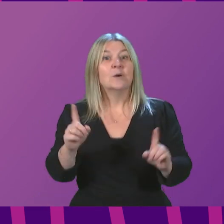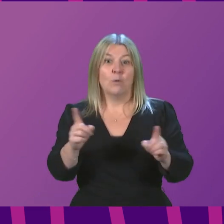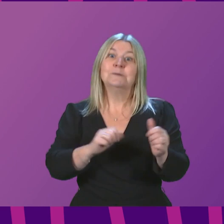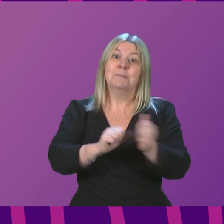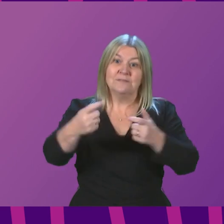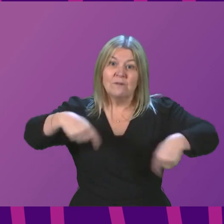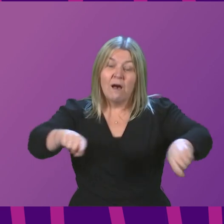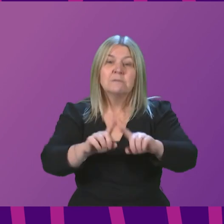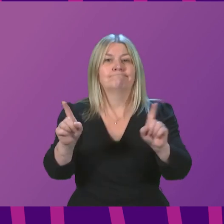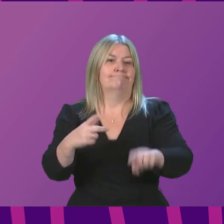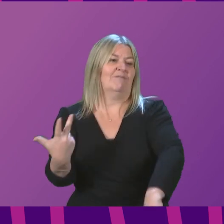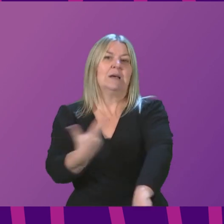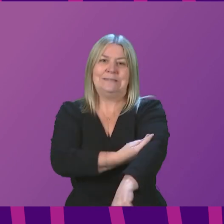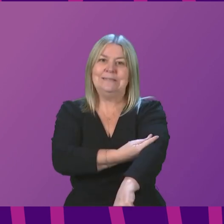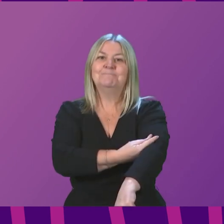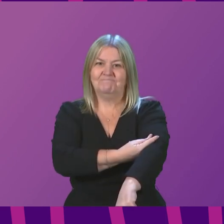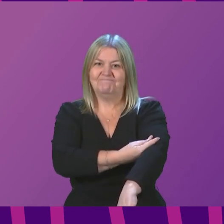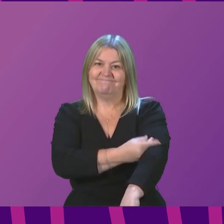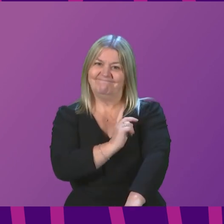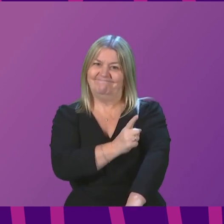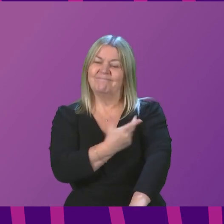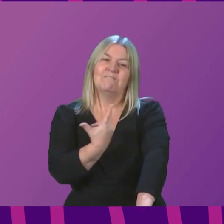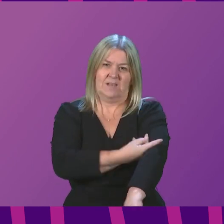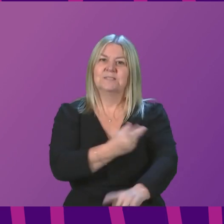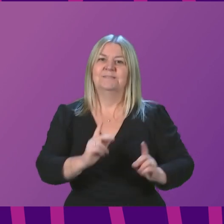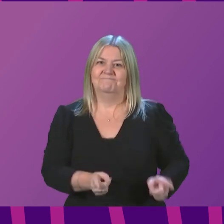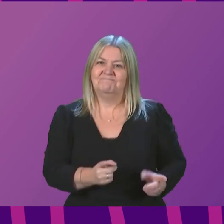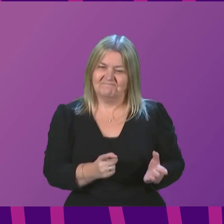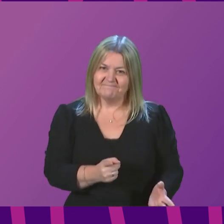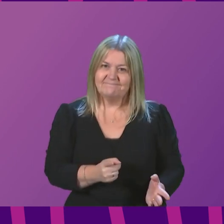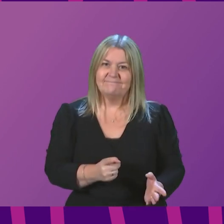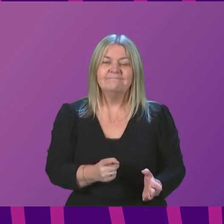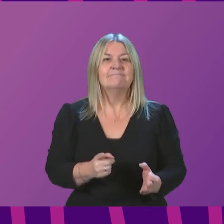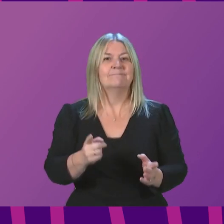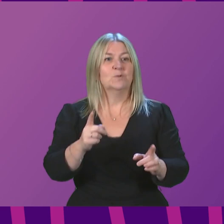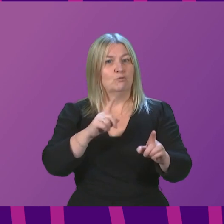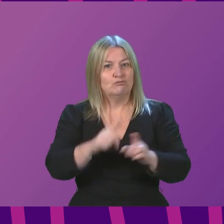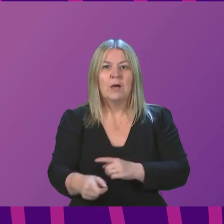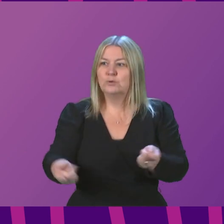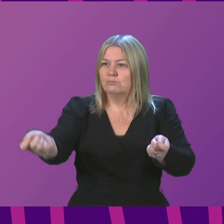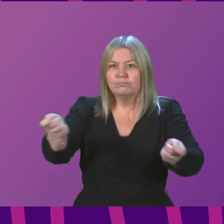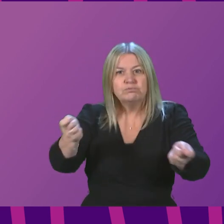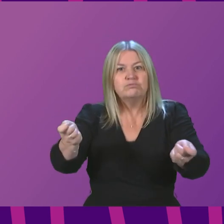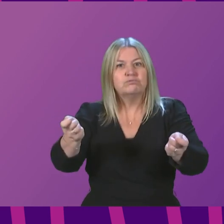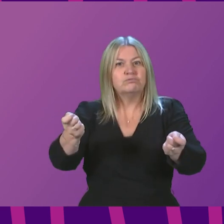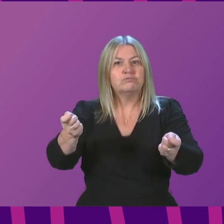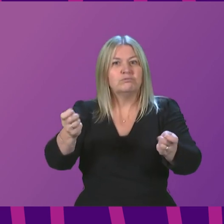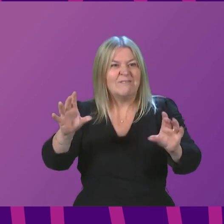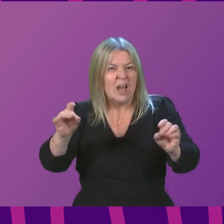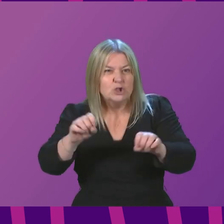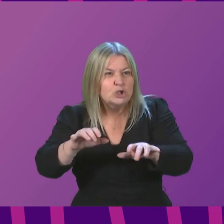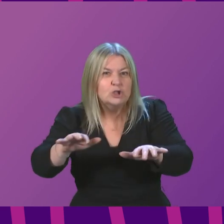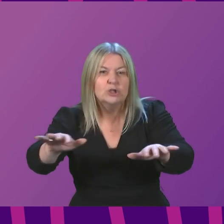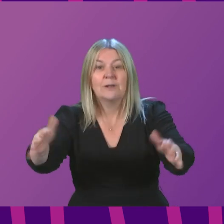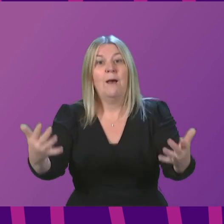remains so important. But, while we navigate this latest wave of infection, given the greater transmissibility, all of us,